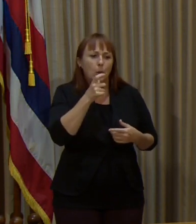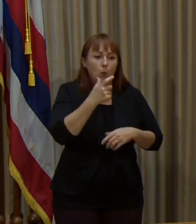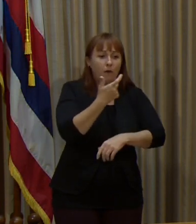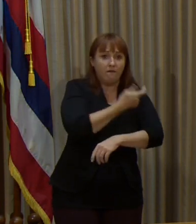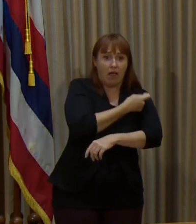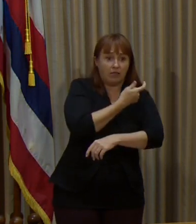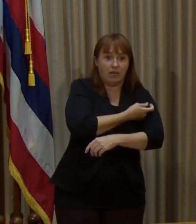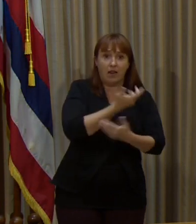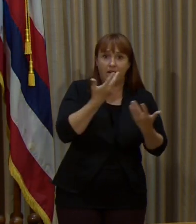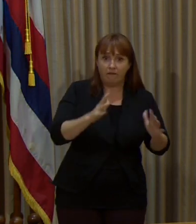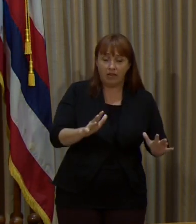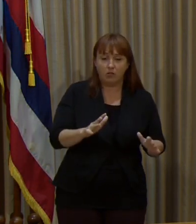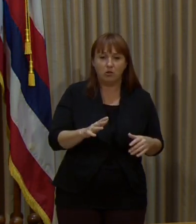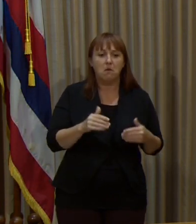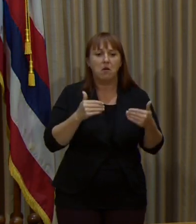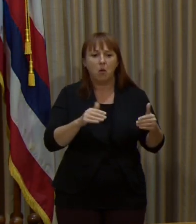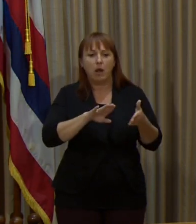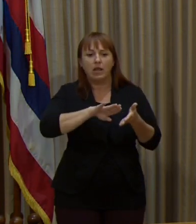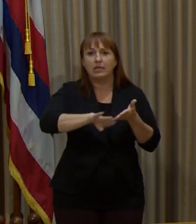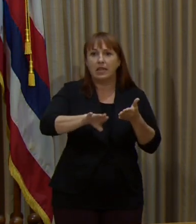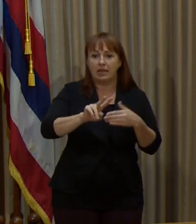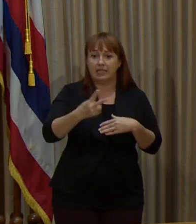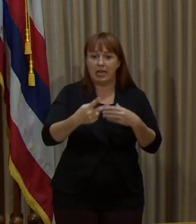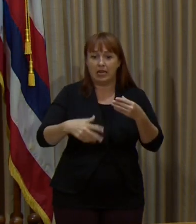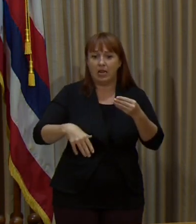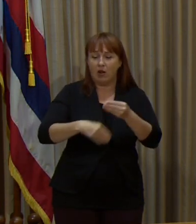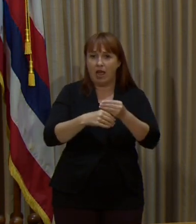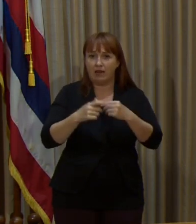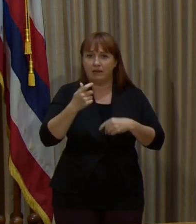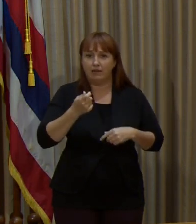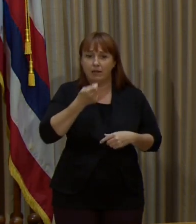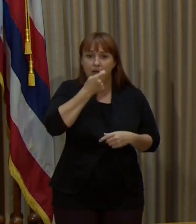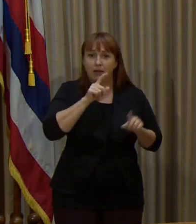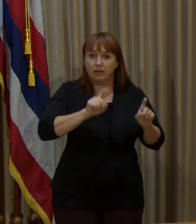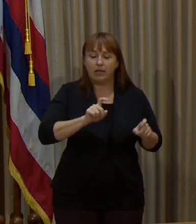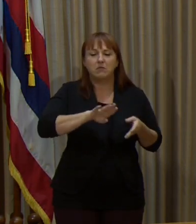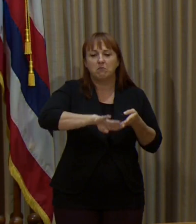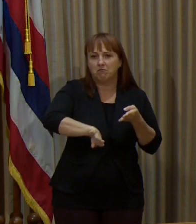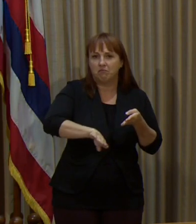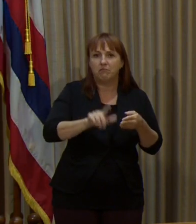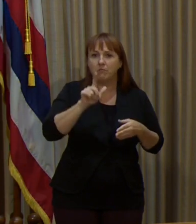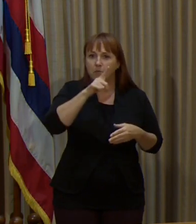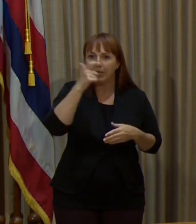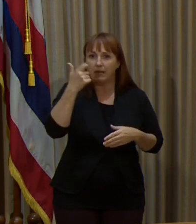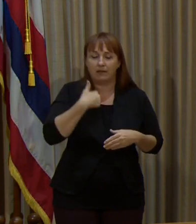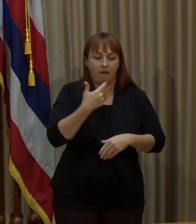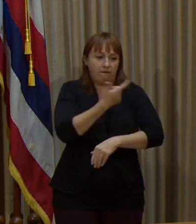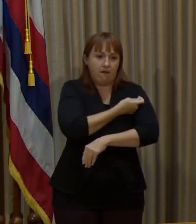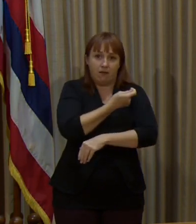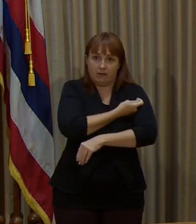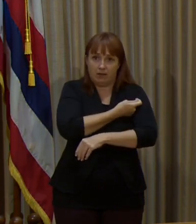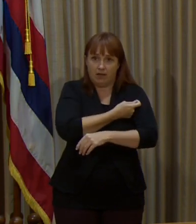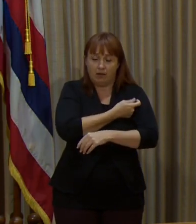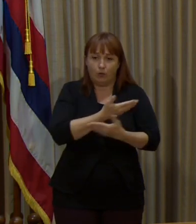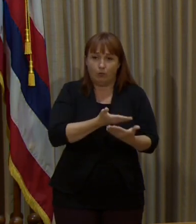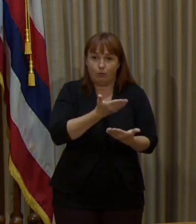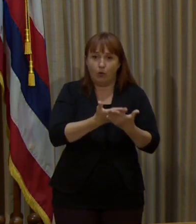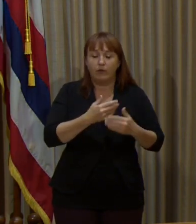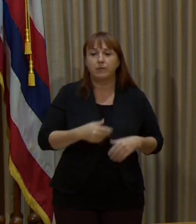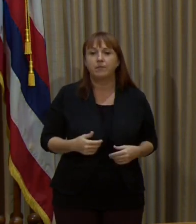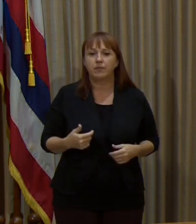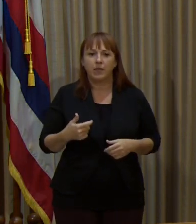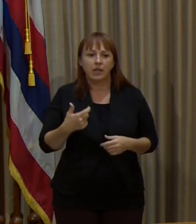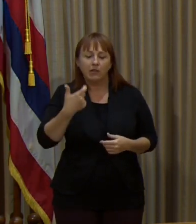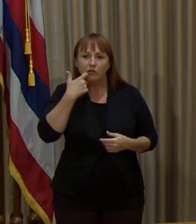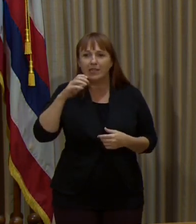have been vaccinated be exempt from the secondary testing. As of this morning, the report that I got from Talmadge Magno,